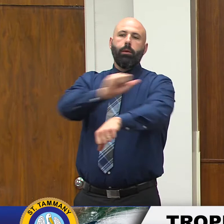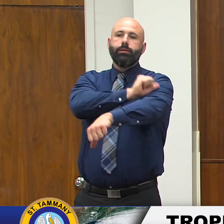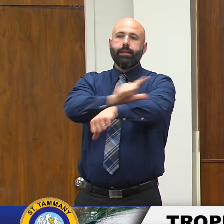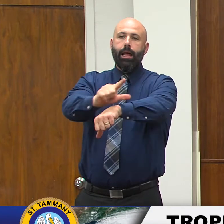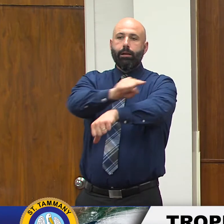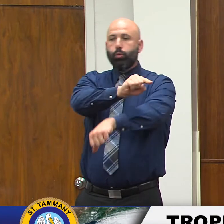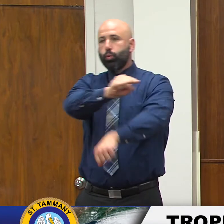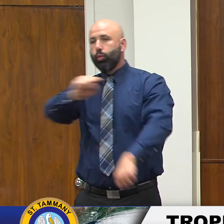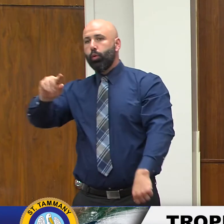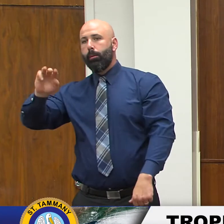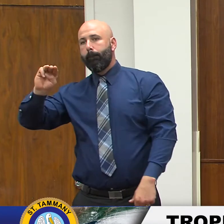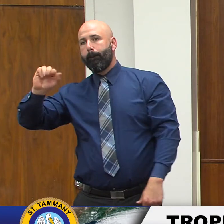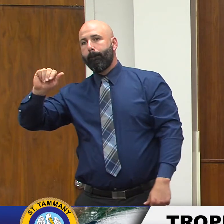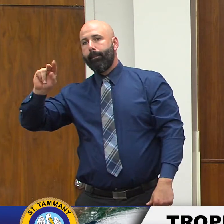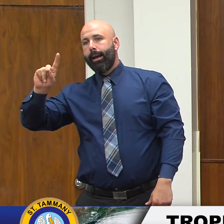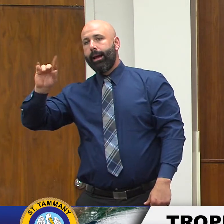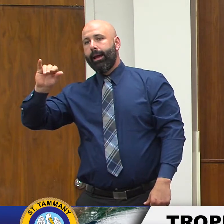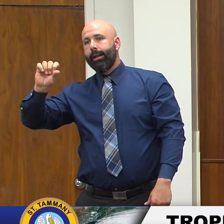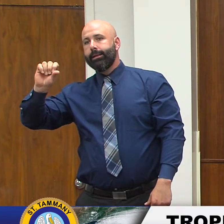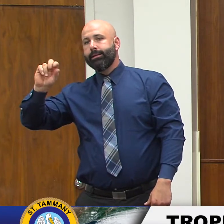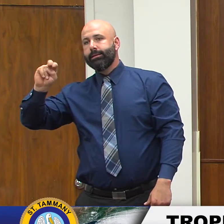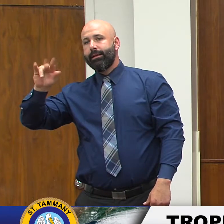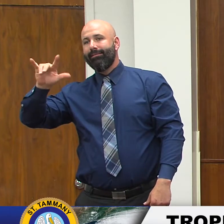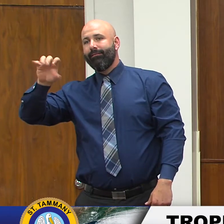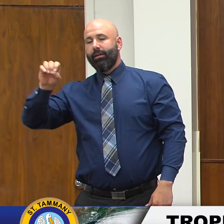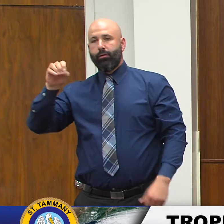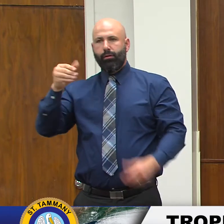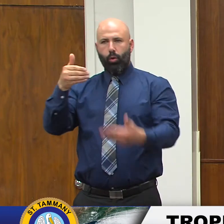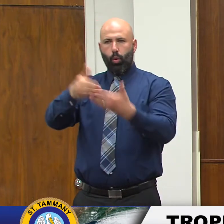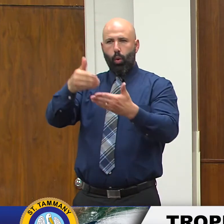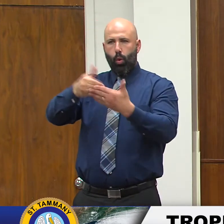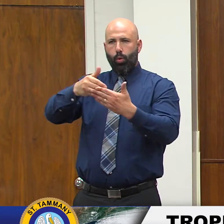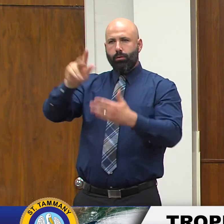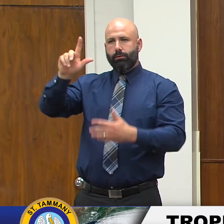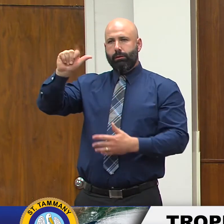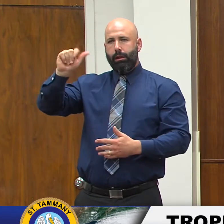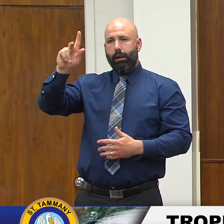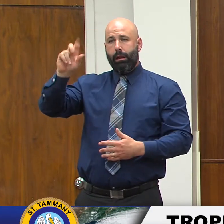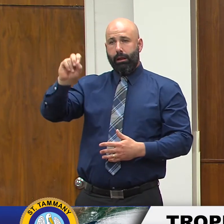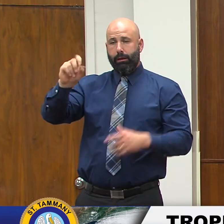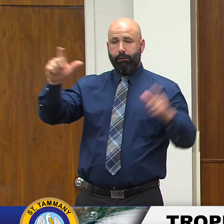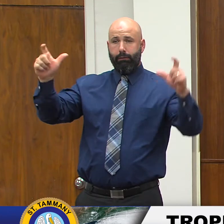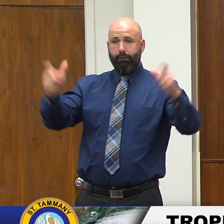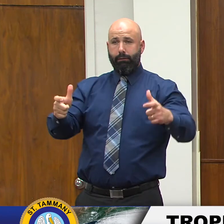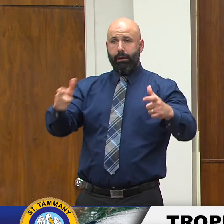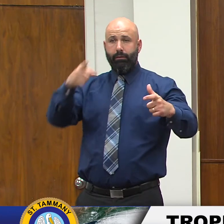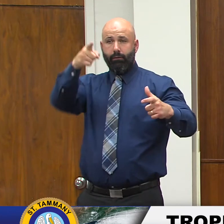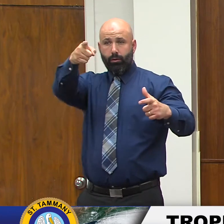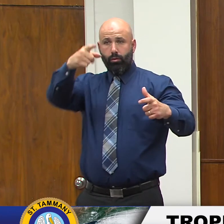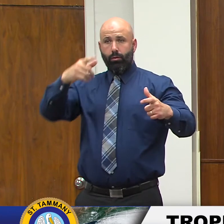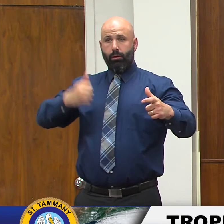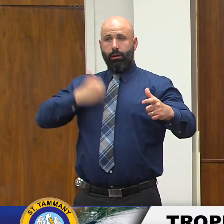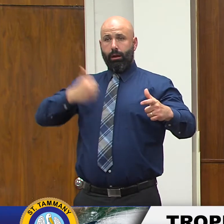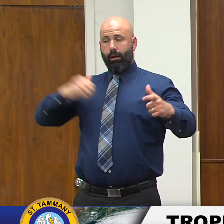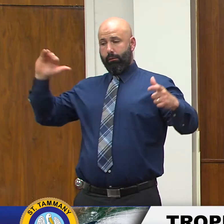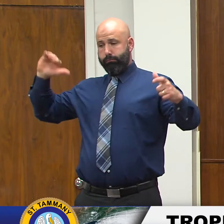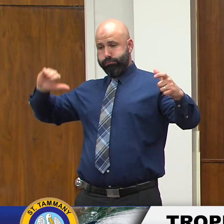across lake pontchartrain so if you're in low lying areas that you normally experience